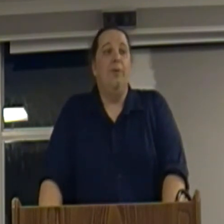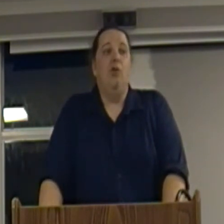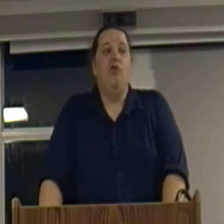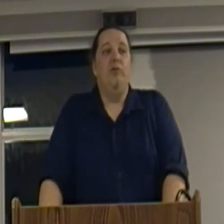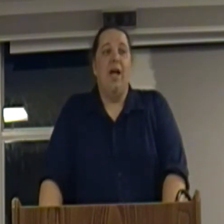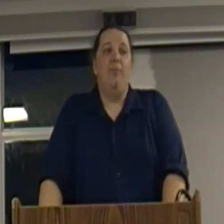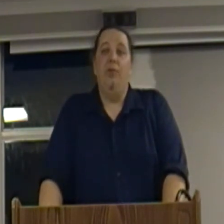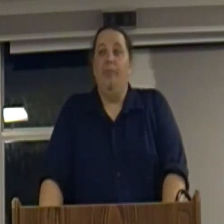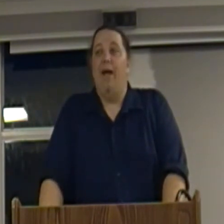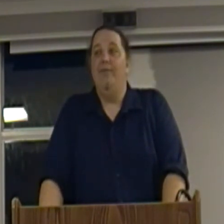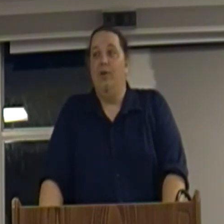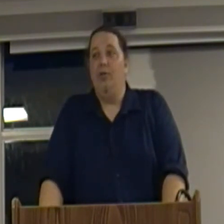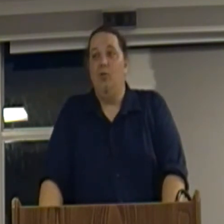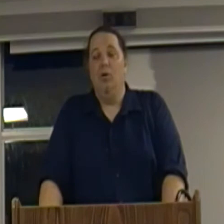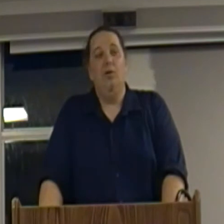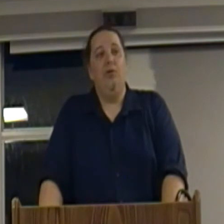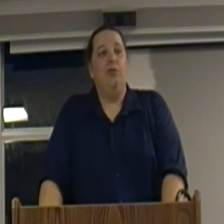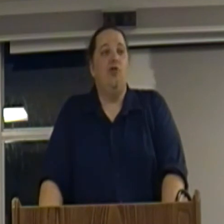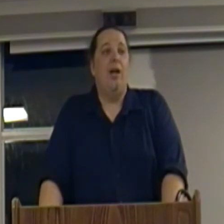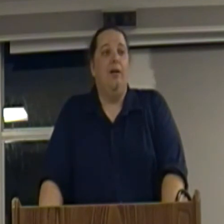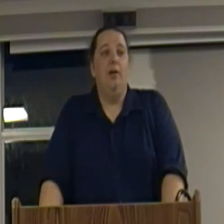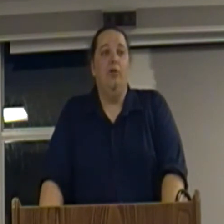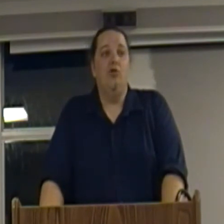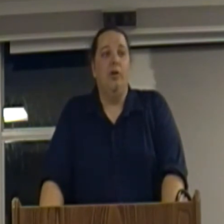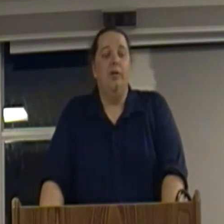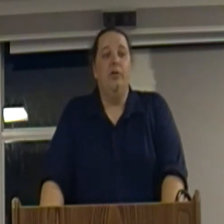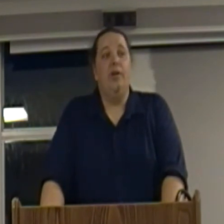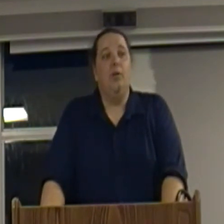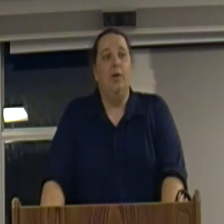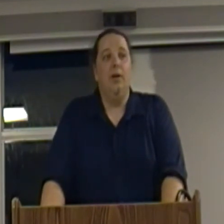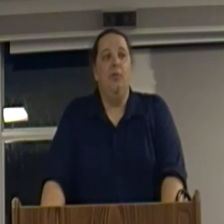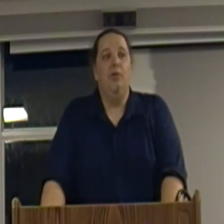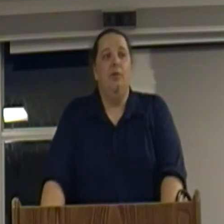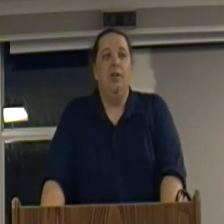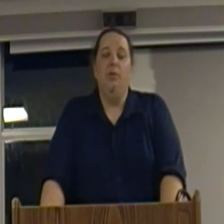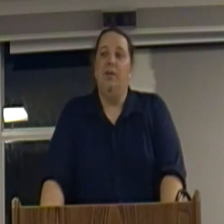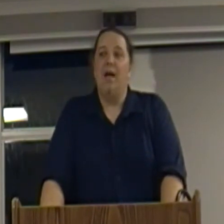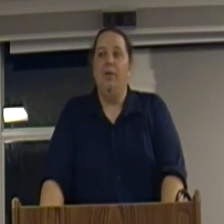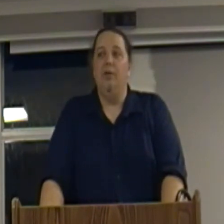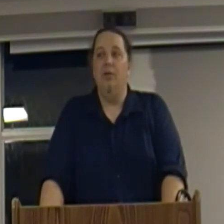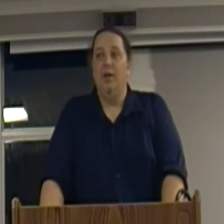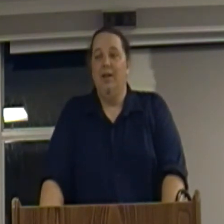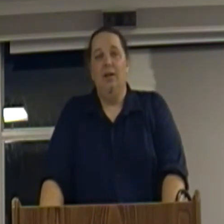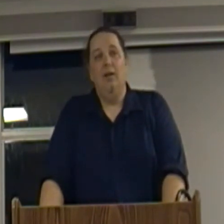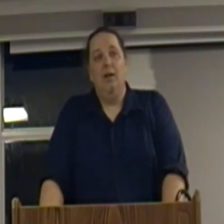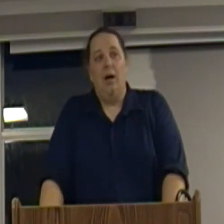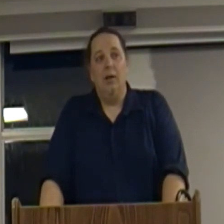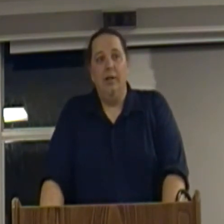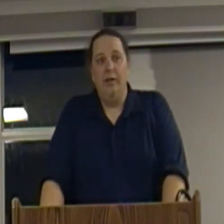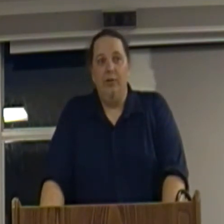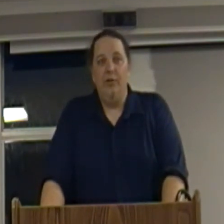Combinations of capitalists are bad for us and workers get the short end of the stick when it comes to dealing with the capitalists. Hardly this